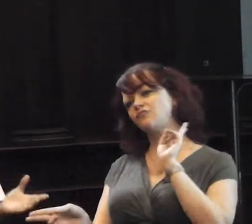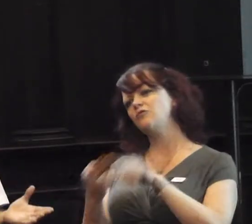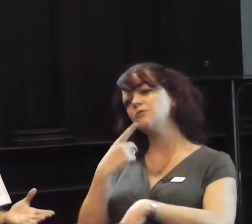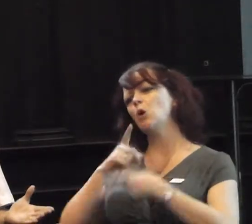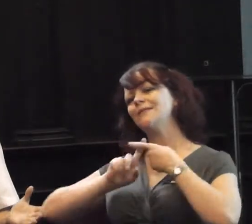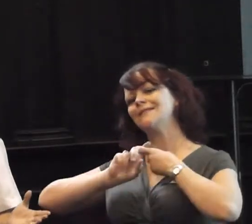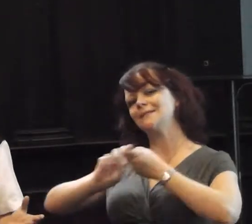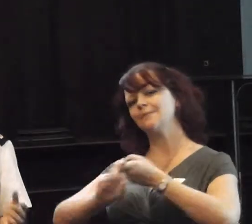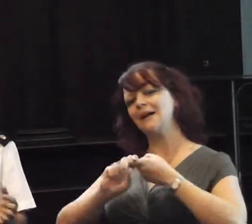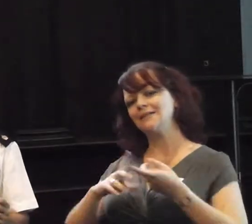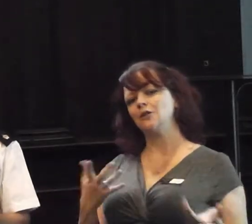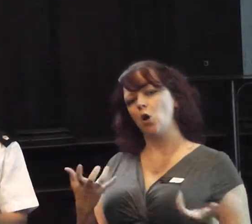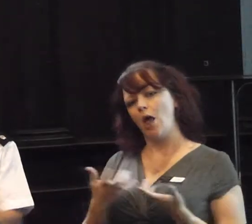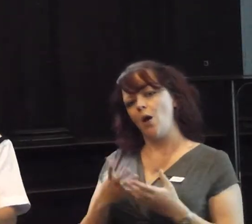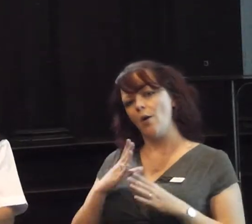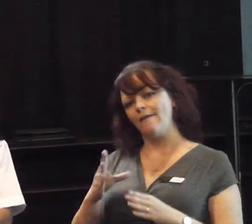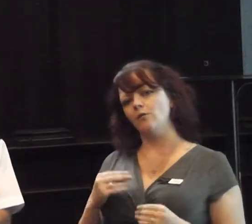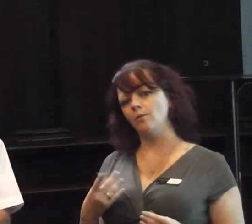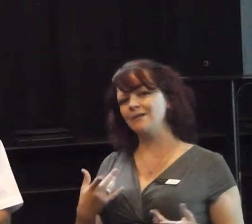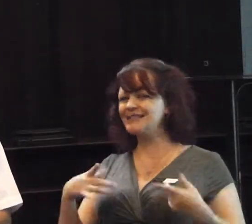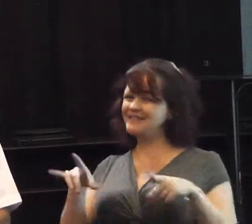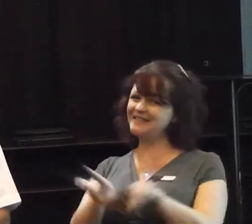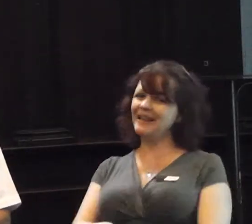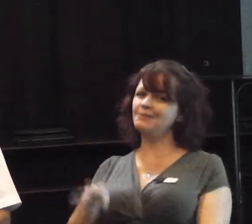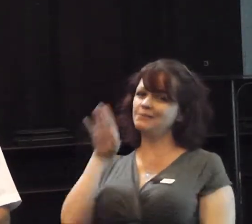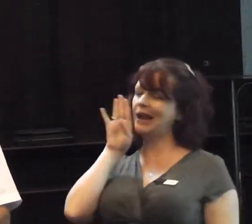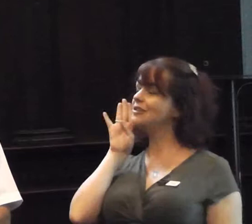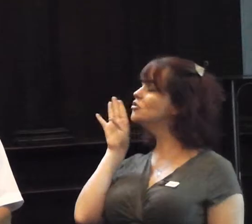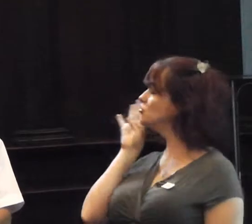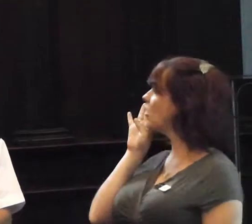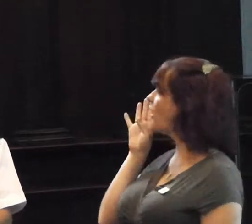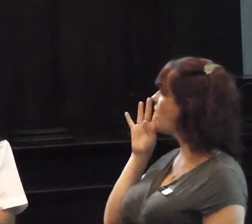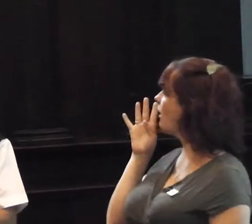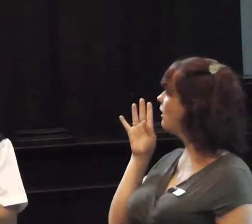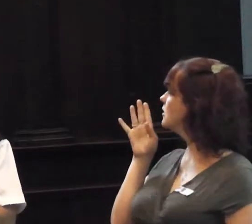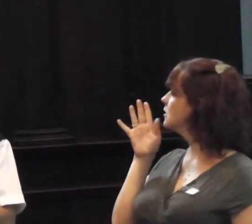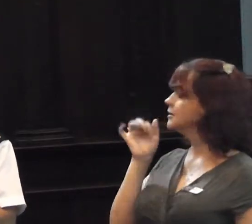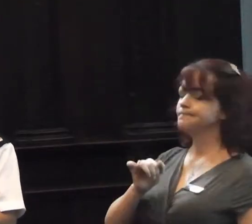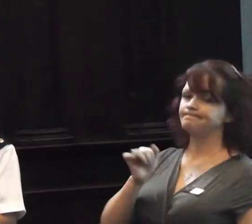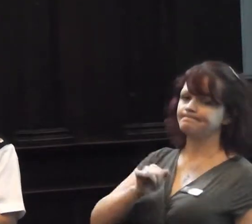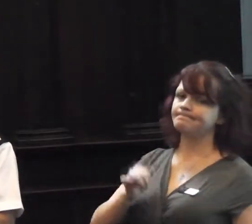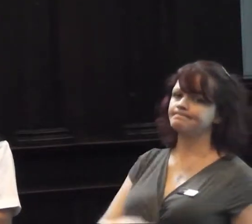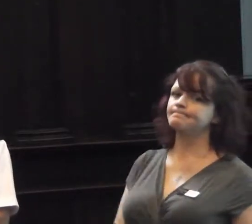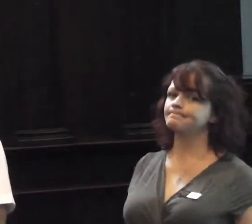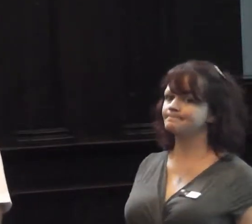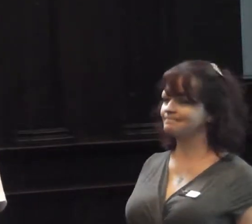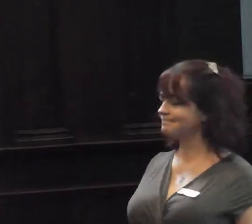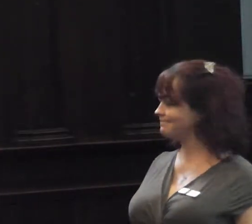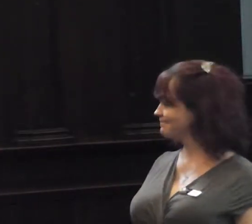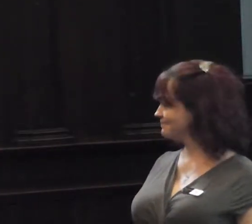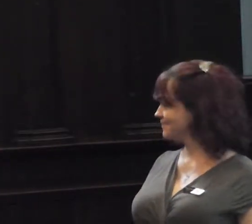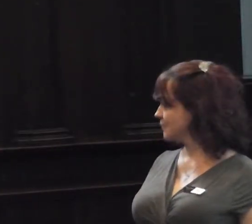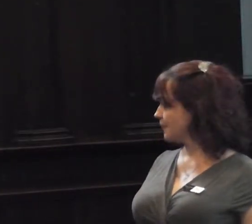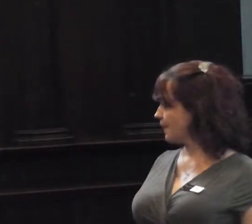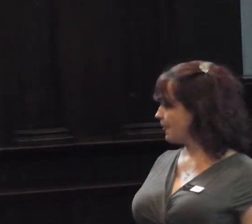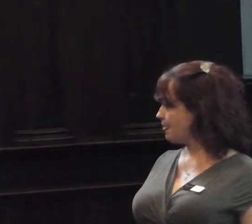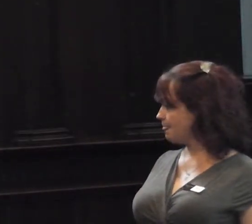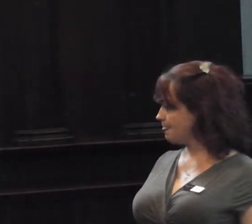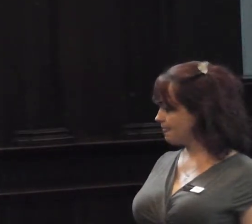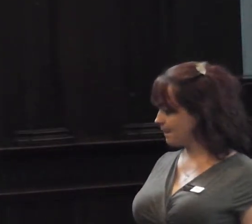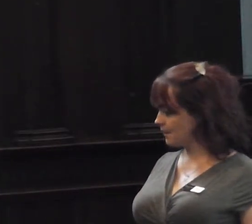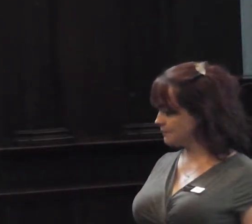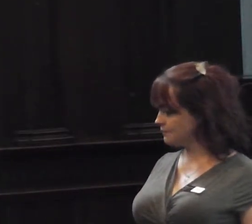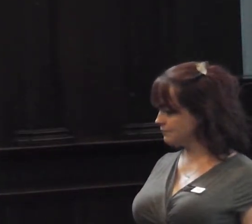first of it could be, You're in the same danger, am I? Yeah. Now, they may have, less